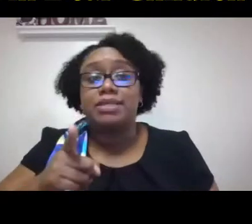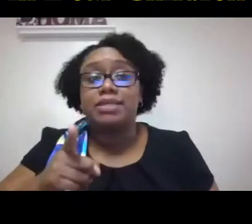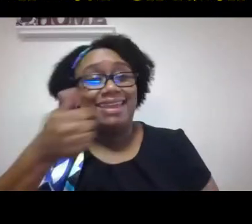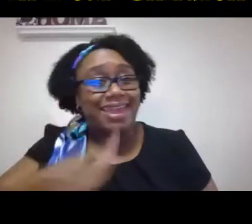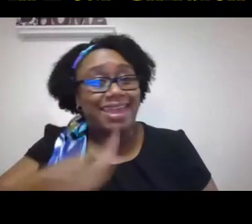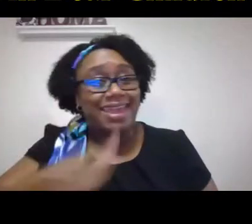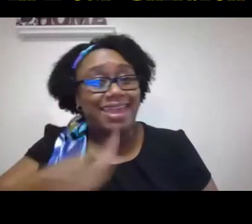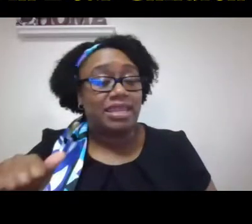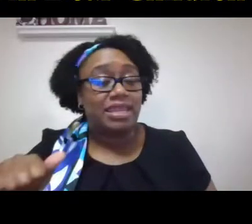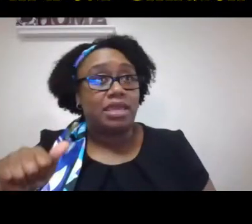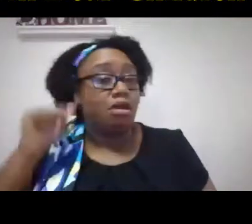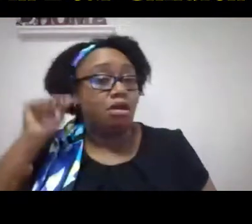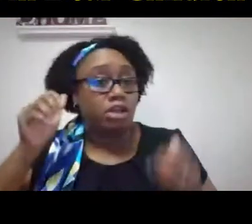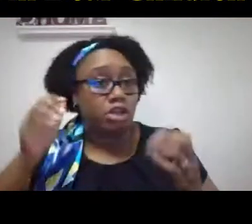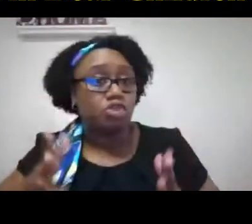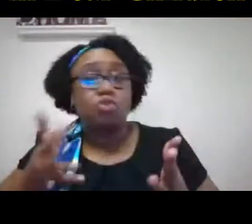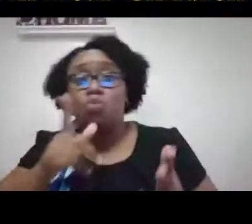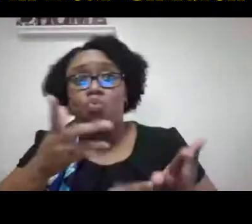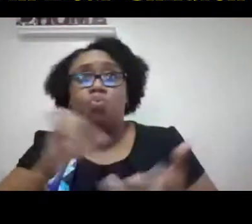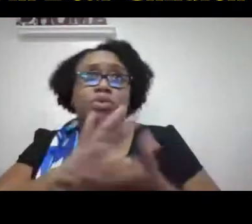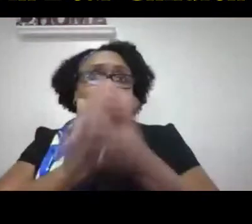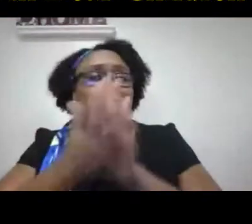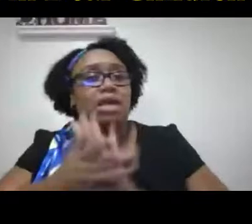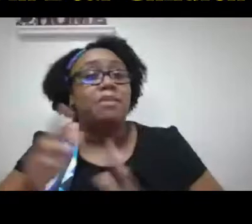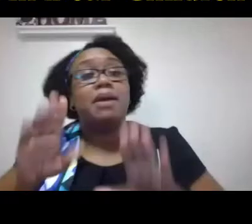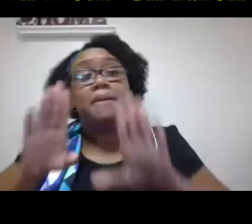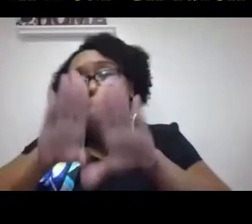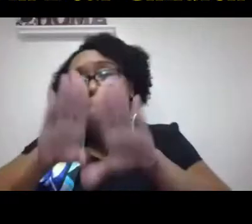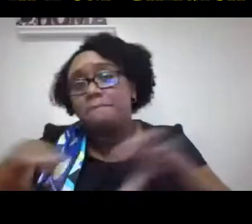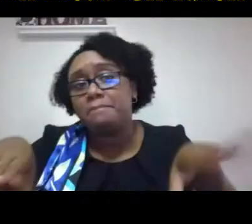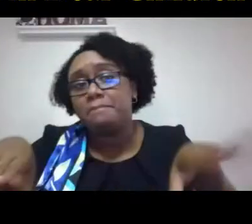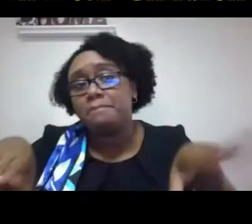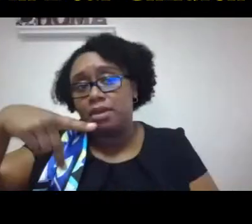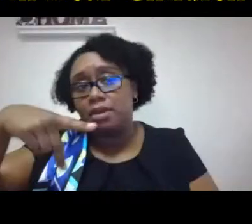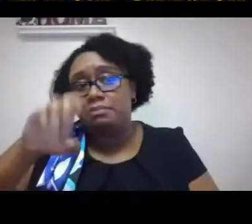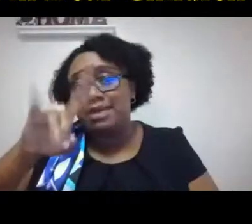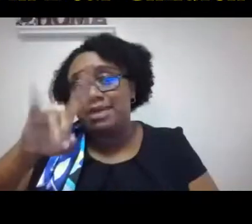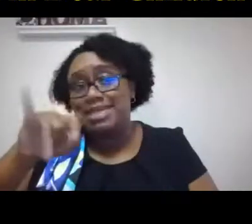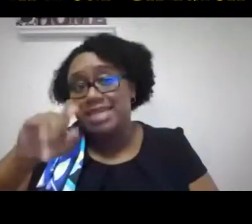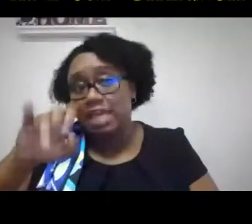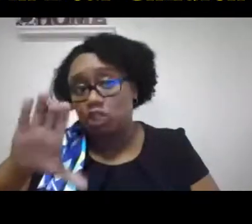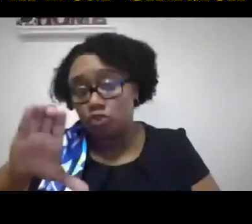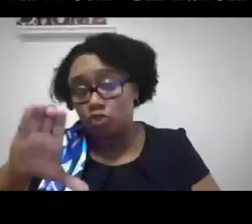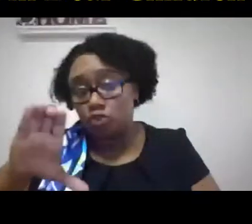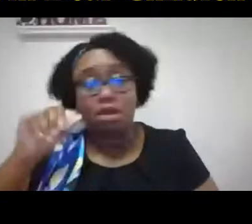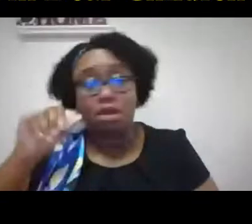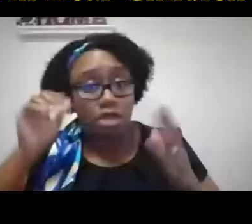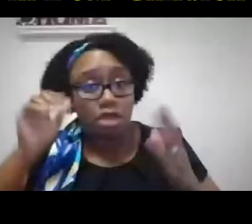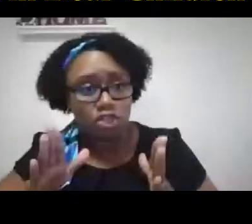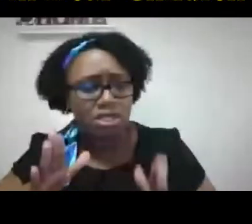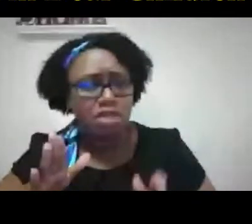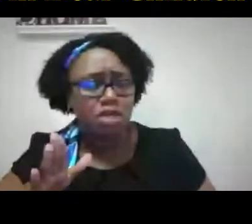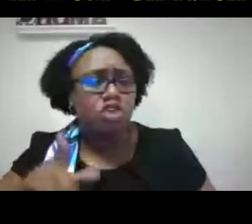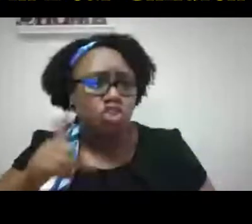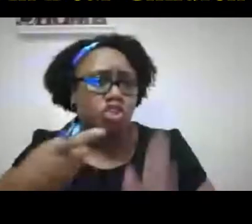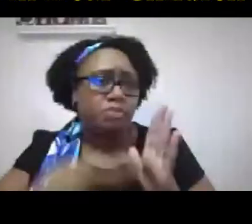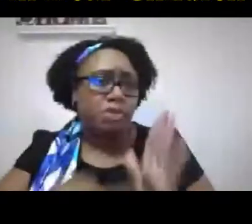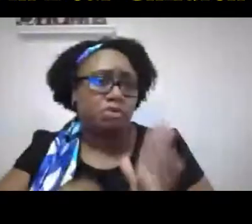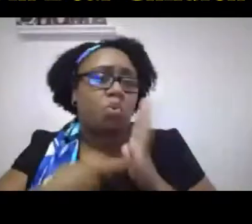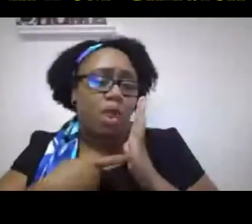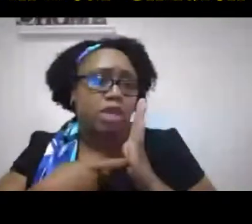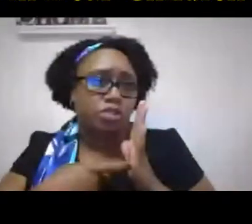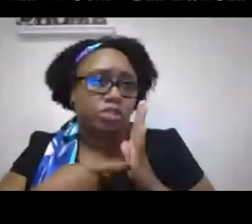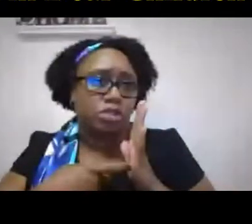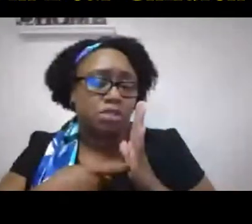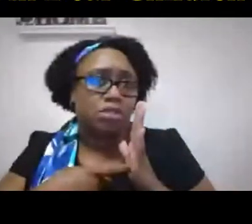excuse and it's not good enough the truth is that any audiologist that wants to become